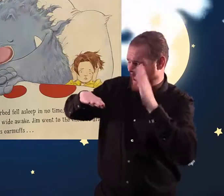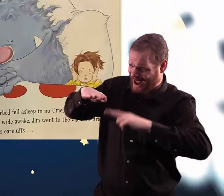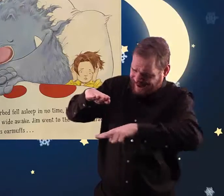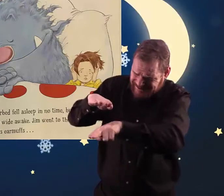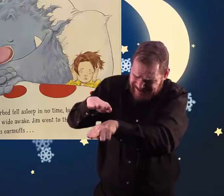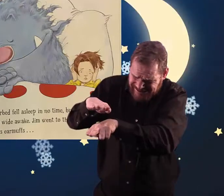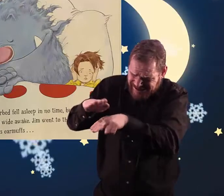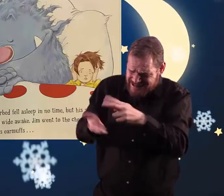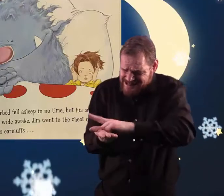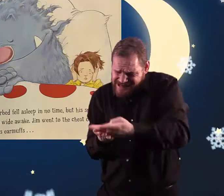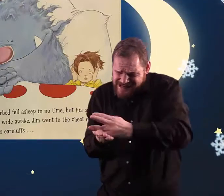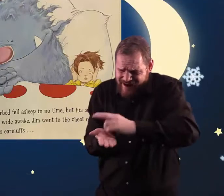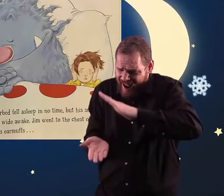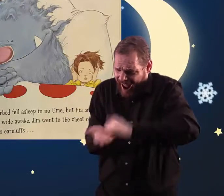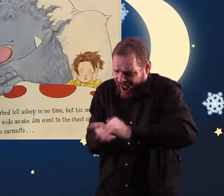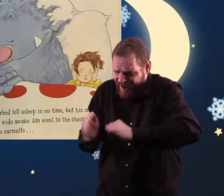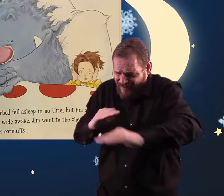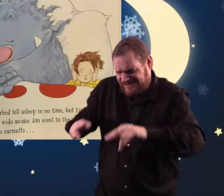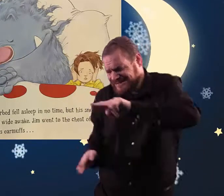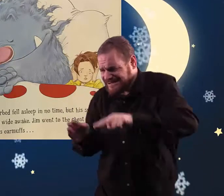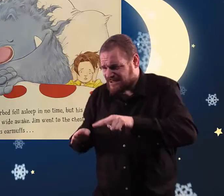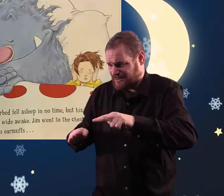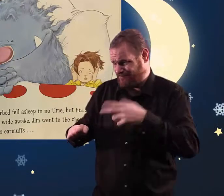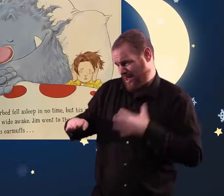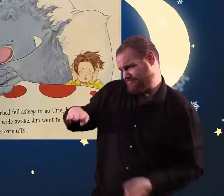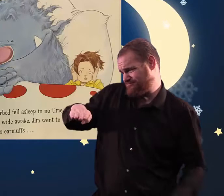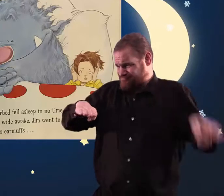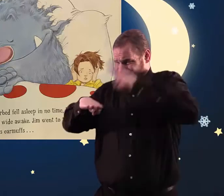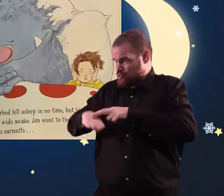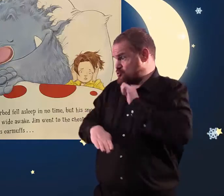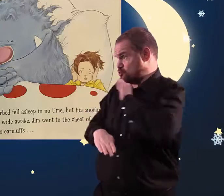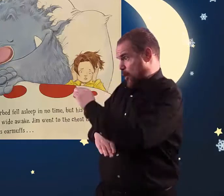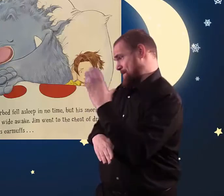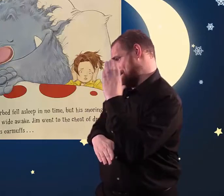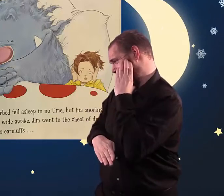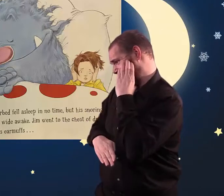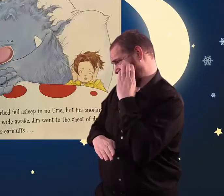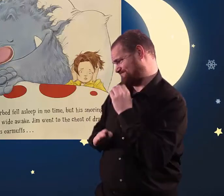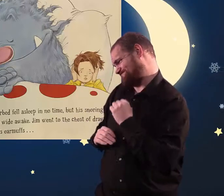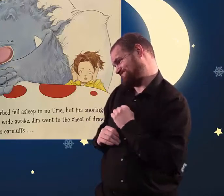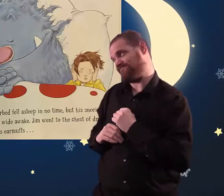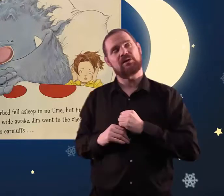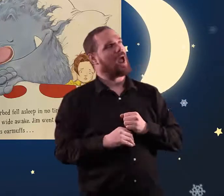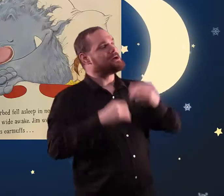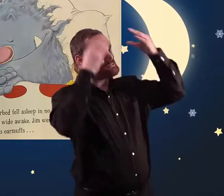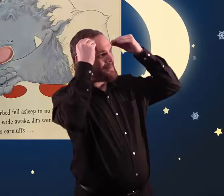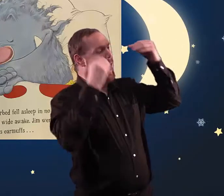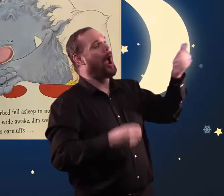It's very uncomfortable sleeping on the floor under your bed every night. Do you mind if I join